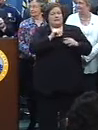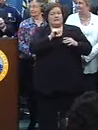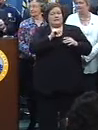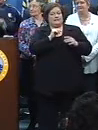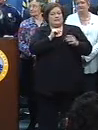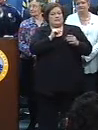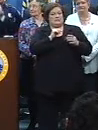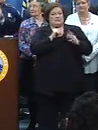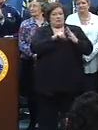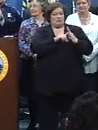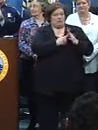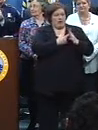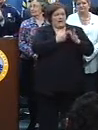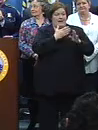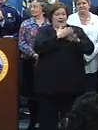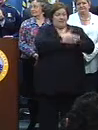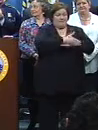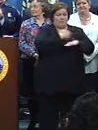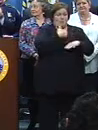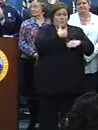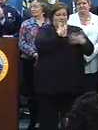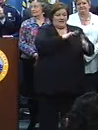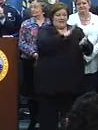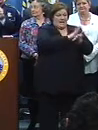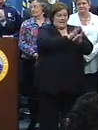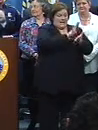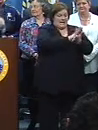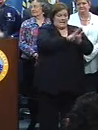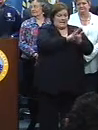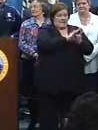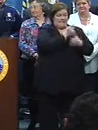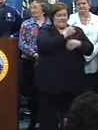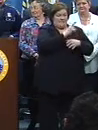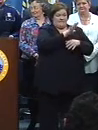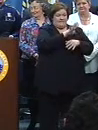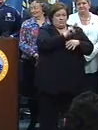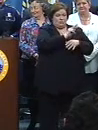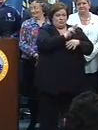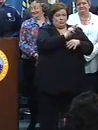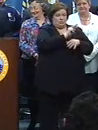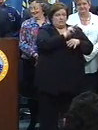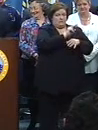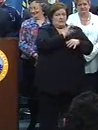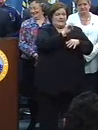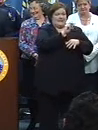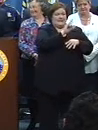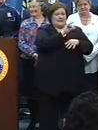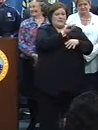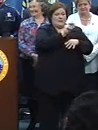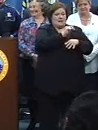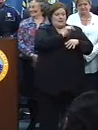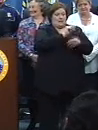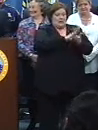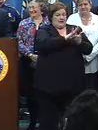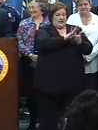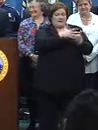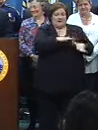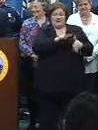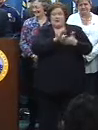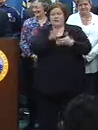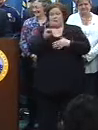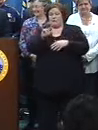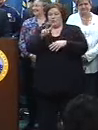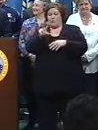until after we cleaned up from Endymion. So Endymion ended at about 1152, and the streets of New Orleans were cleaned by about 2.30.